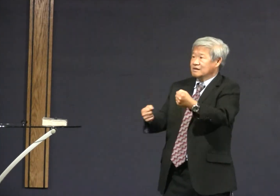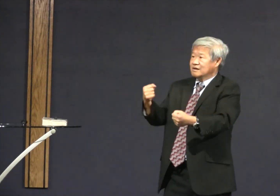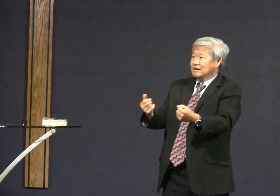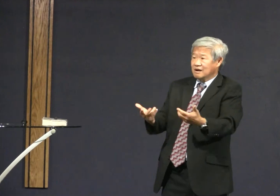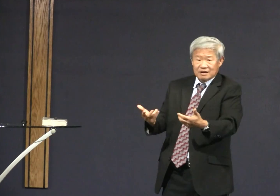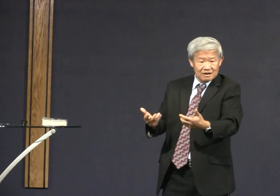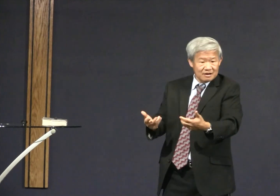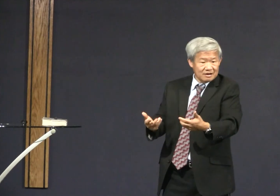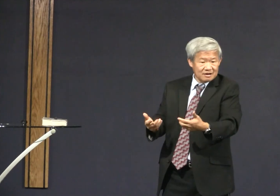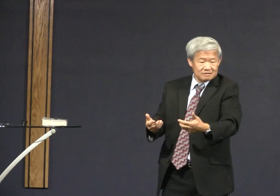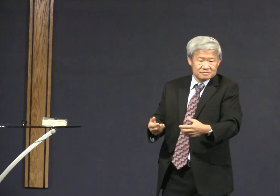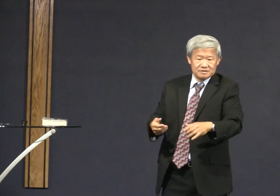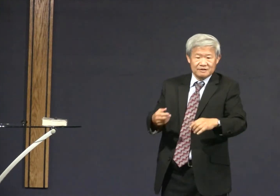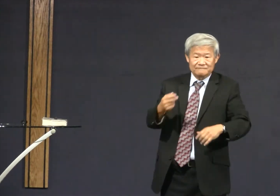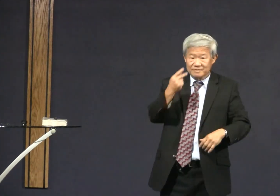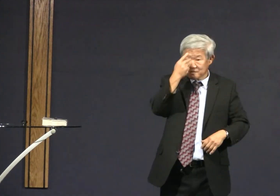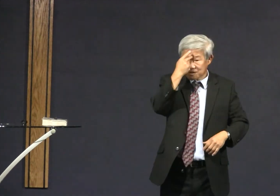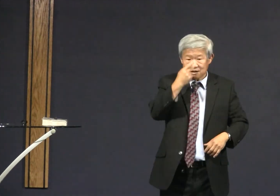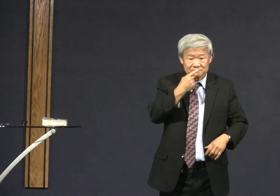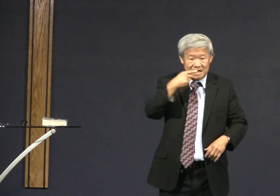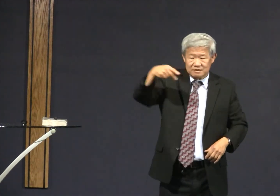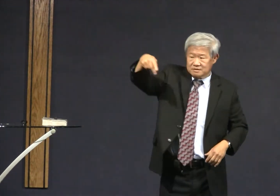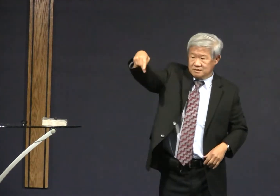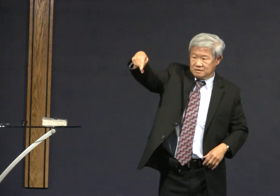as you're driving and you can see as you're driving by